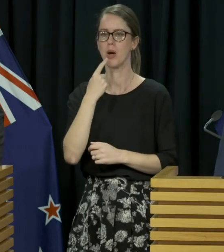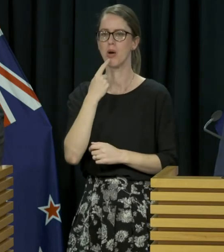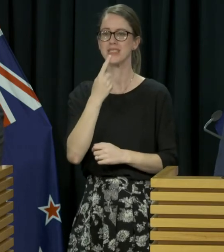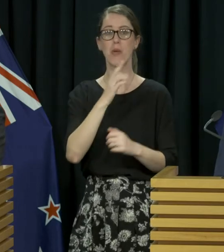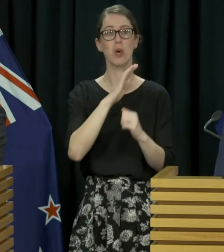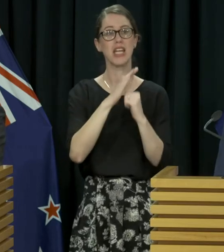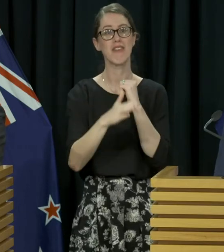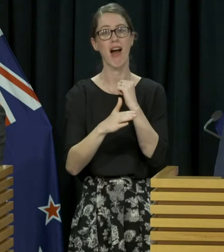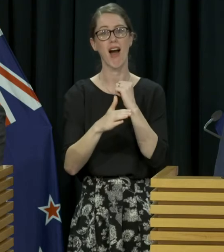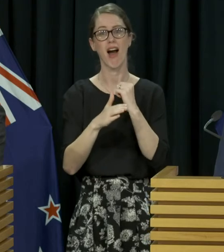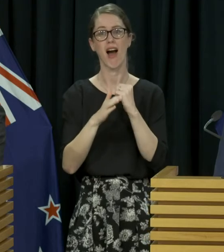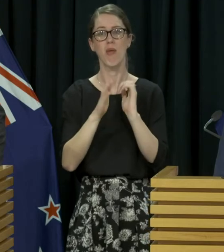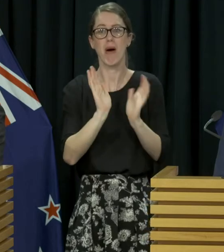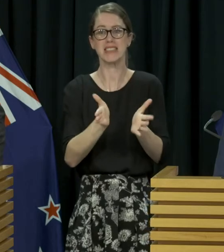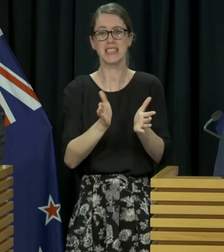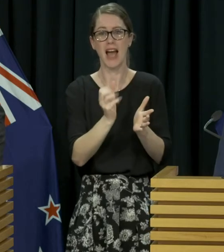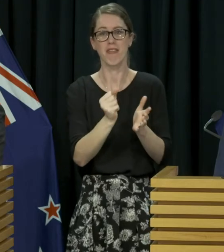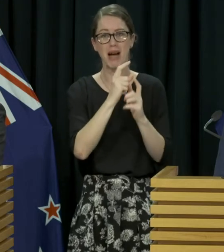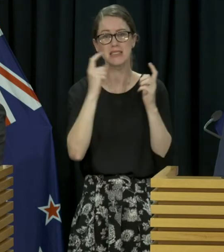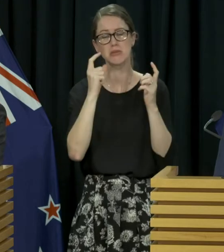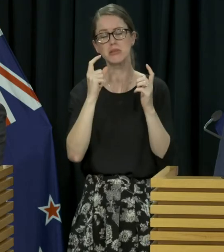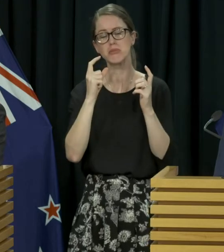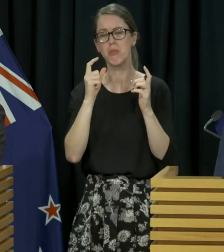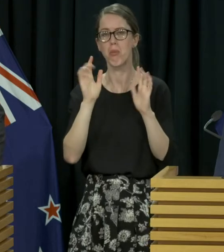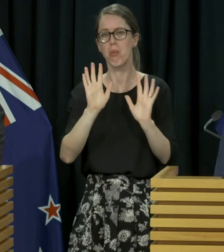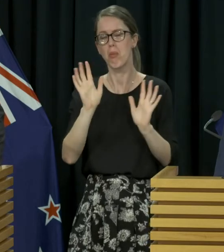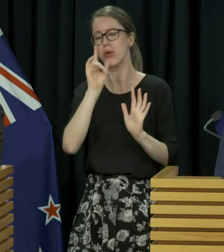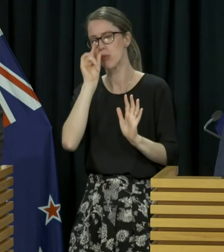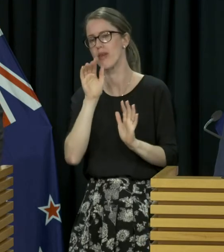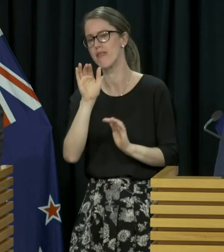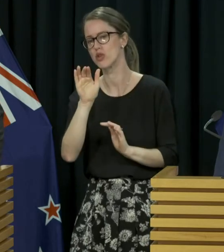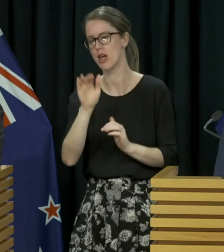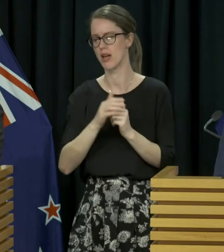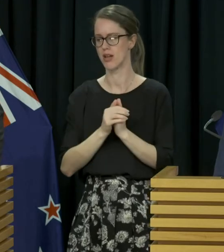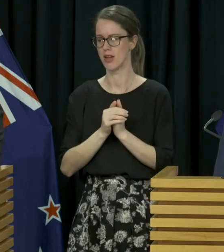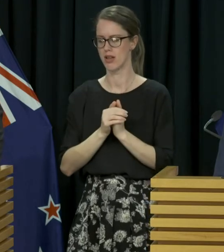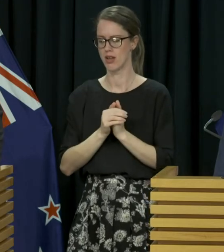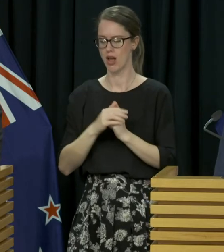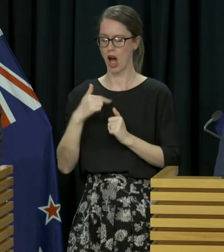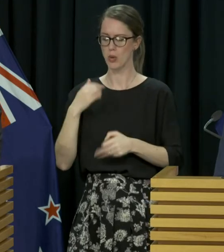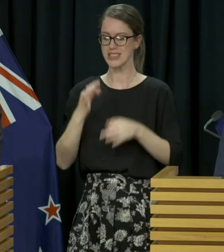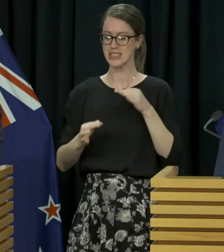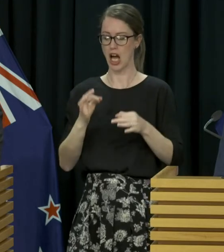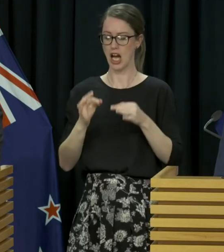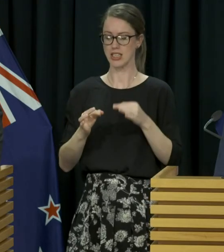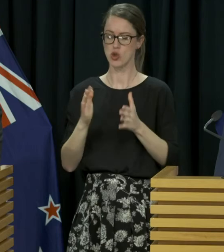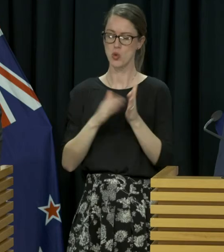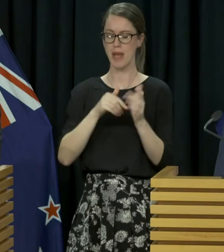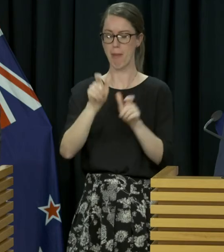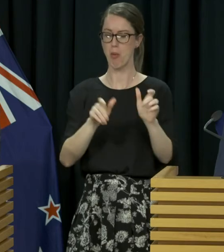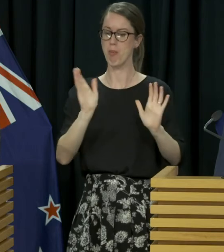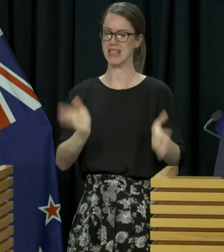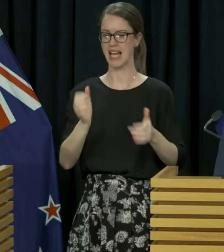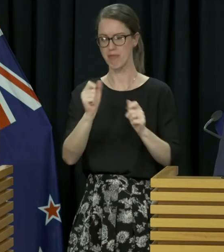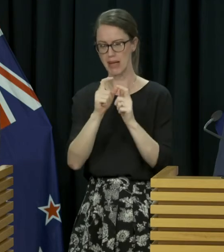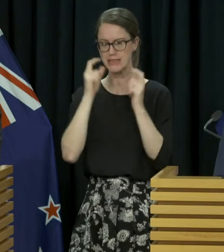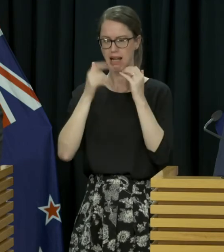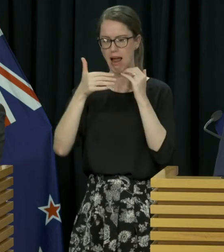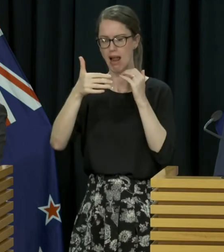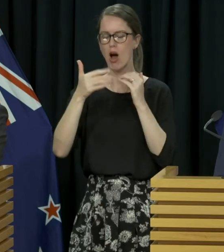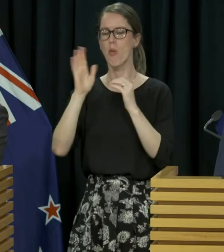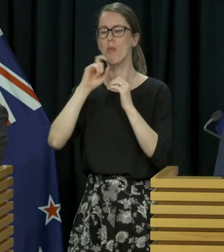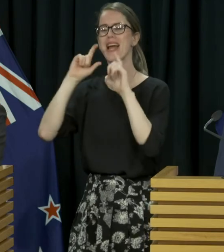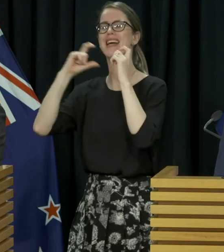it out, but at this point we're not going to do that. That would be a decision that I wouldn't make individually as a minister. It's a decision that the whole cabinet would make.